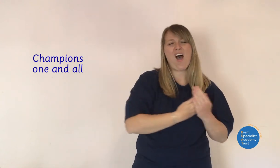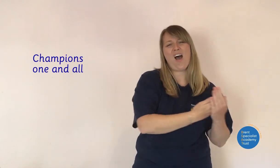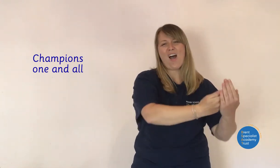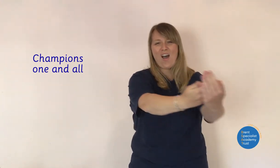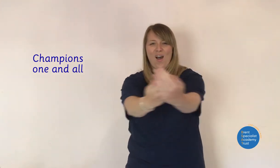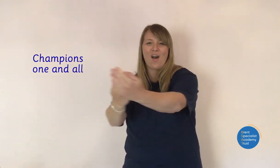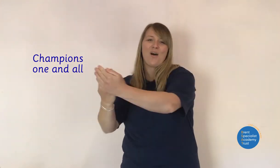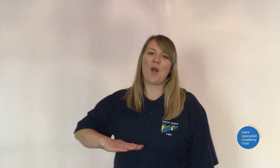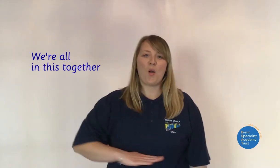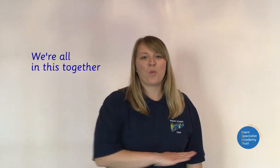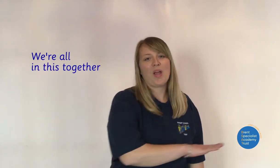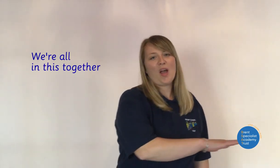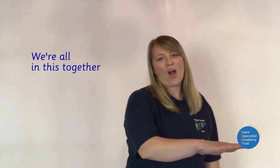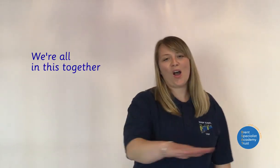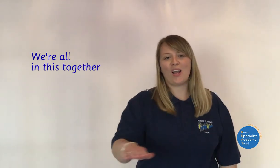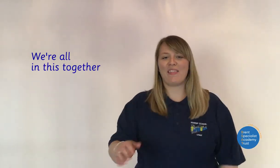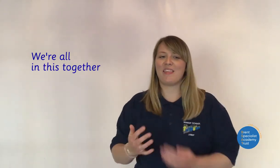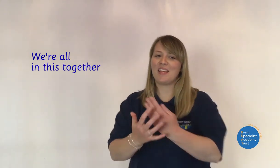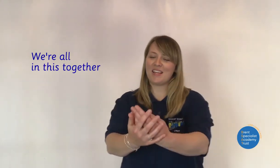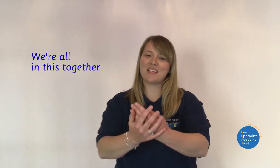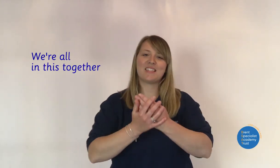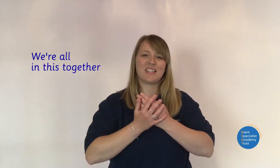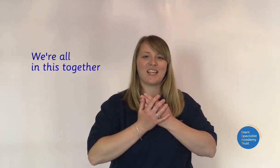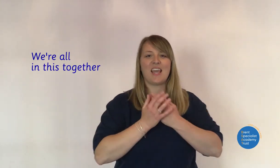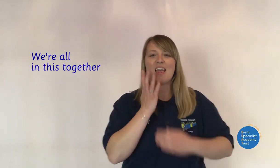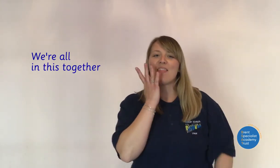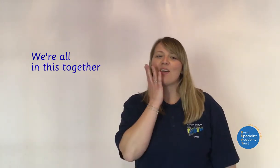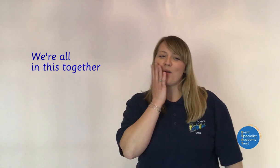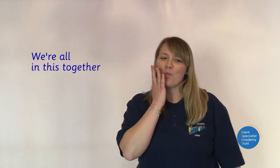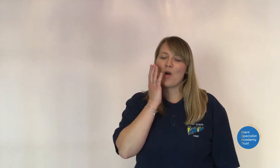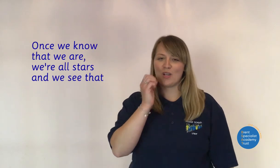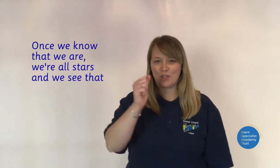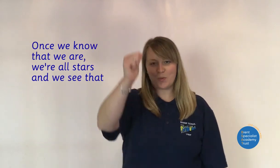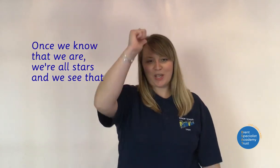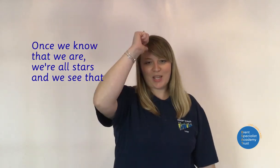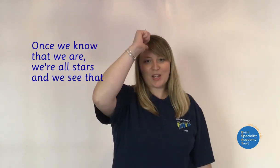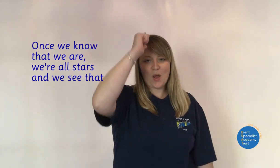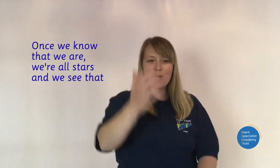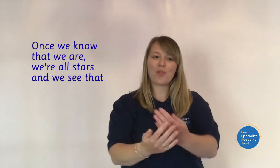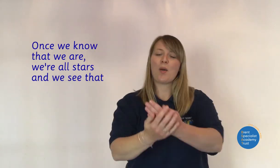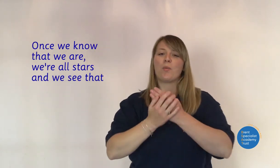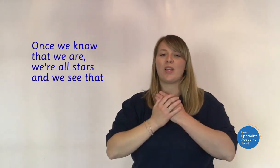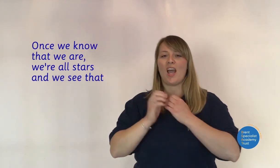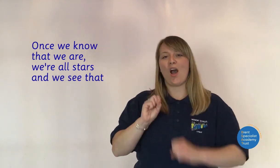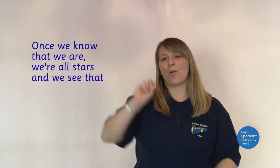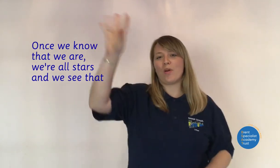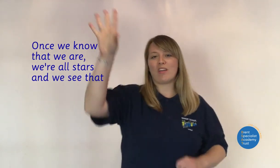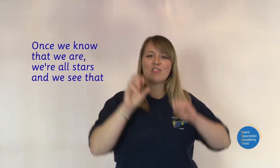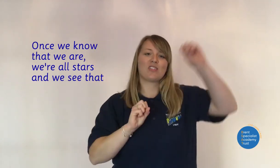We're all in this together Once we know that we are, we're all